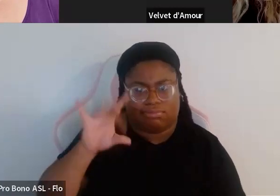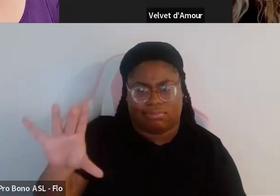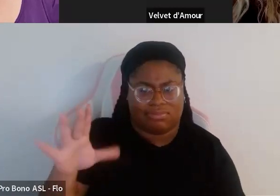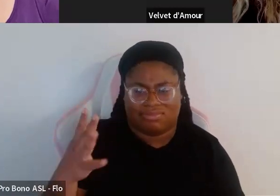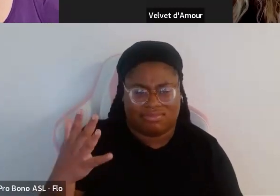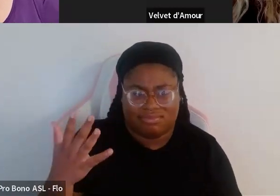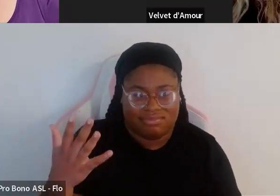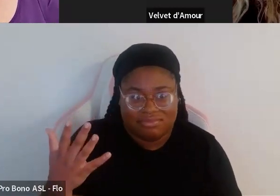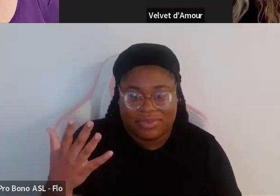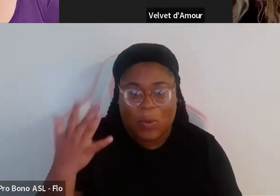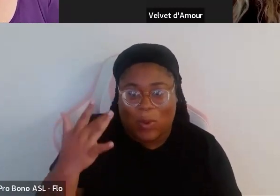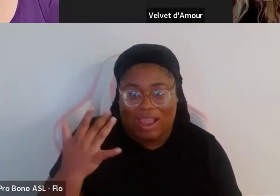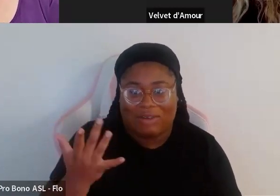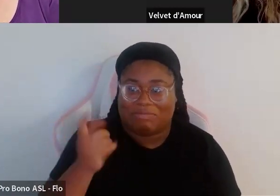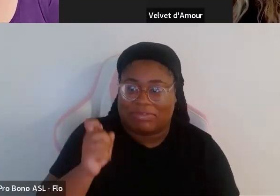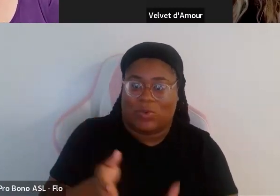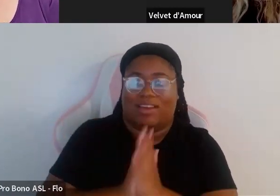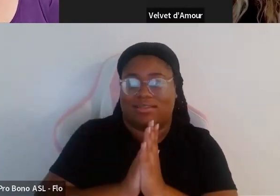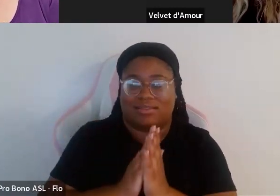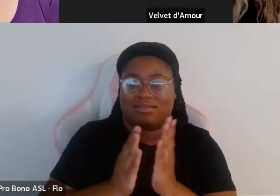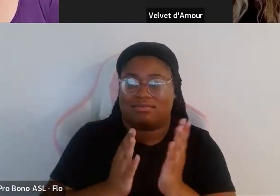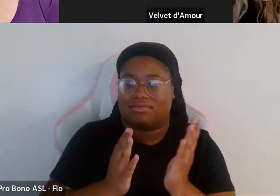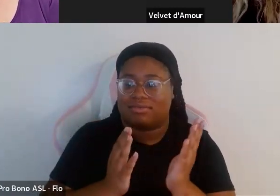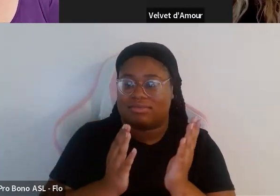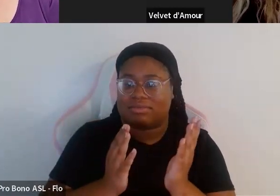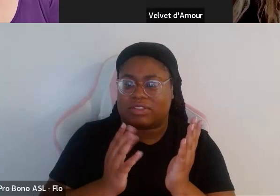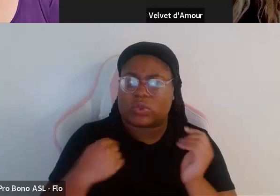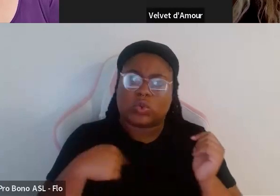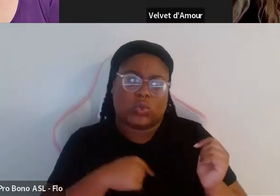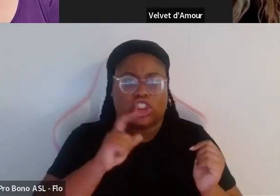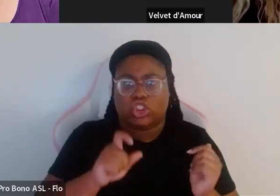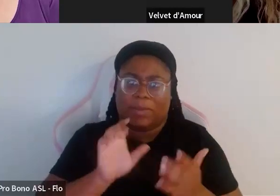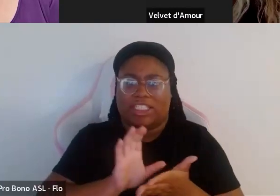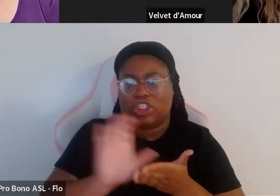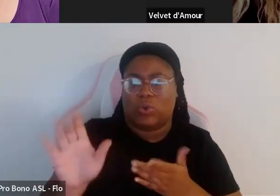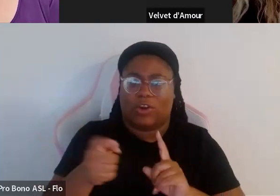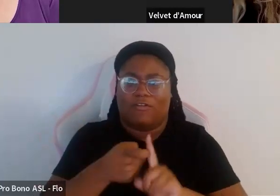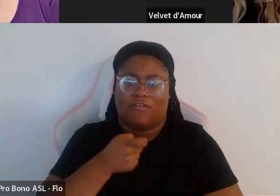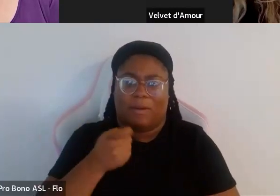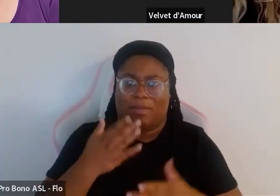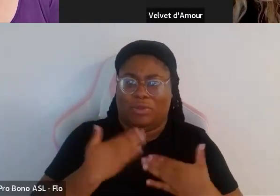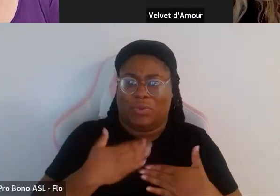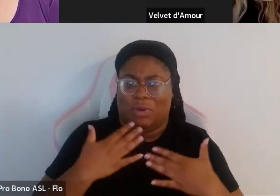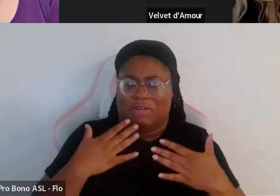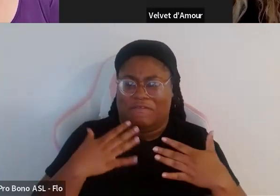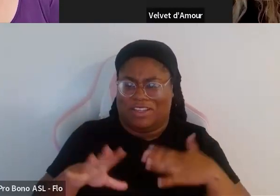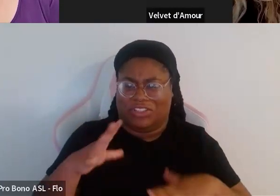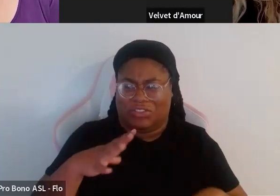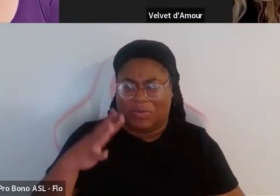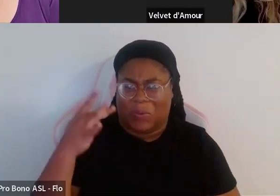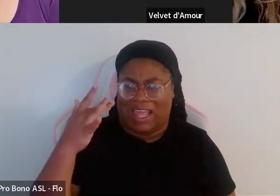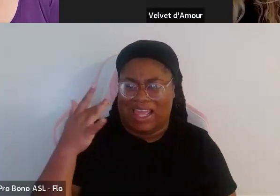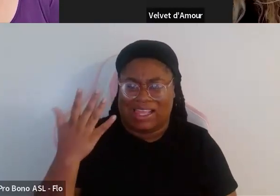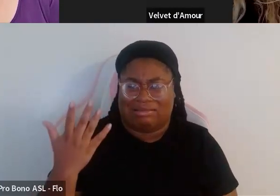tragic that someone would say that like we should be excluded from the joy of fashion like fashion